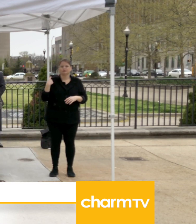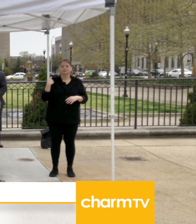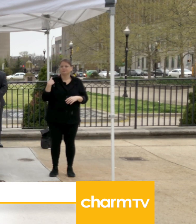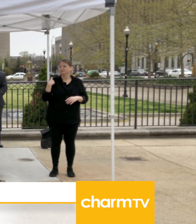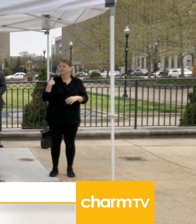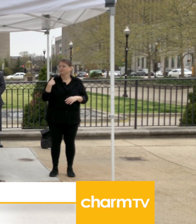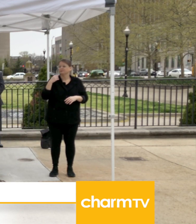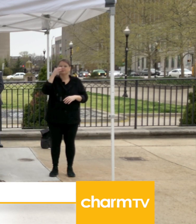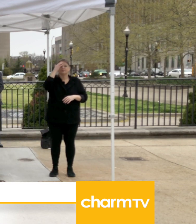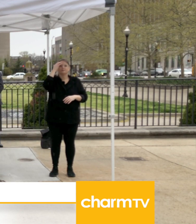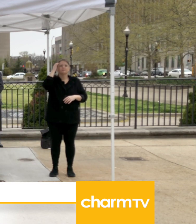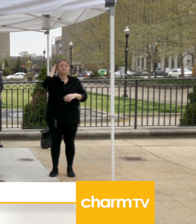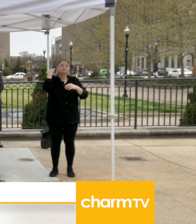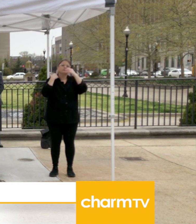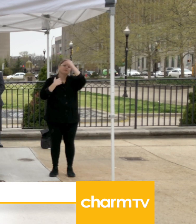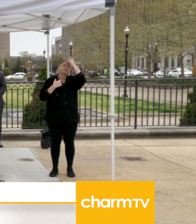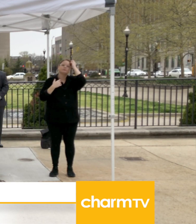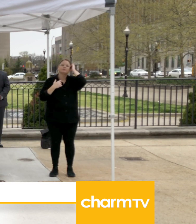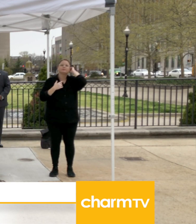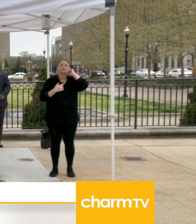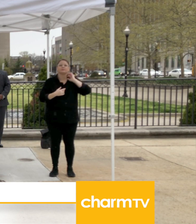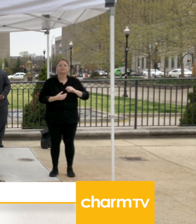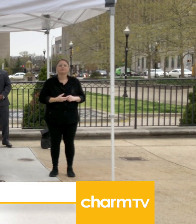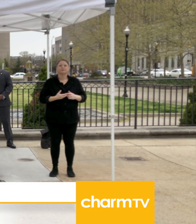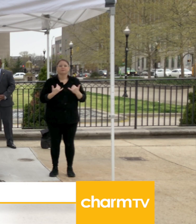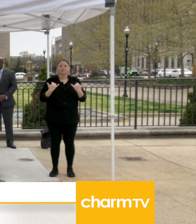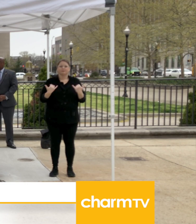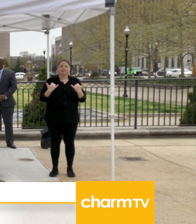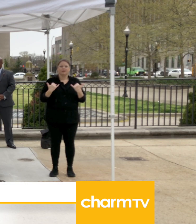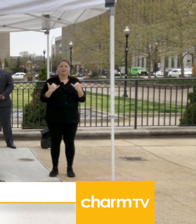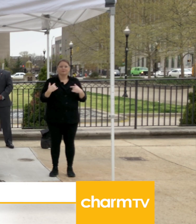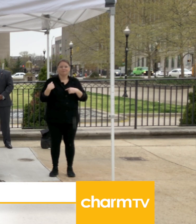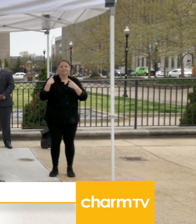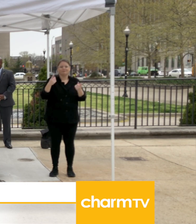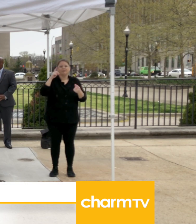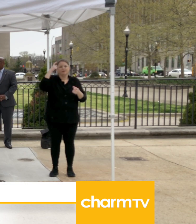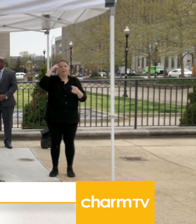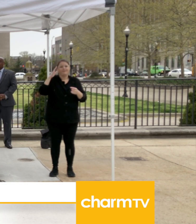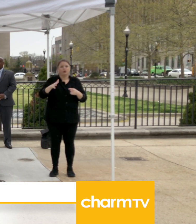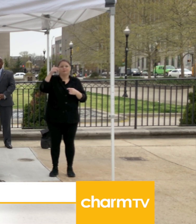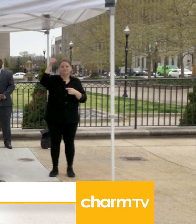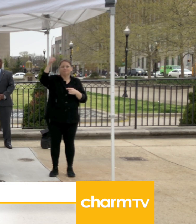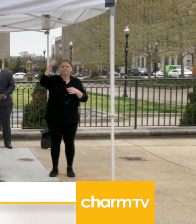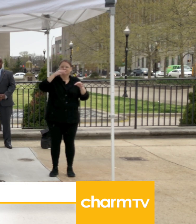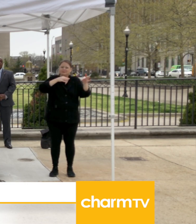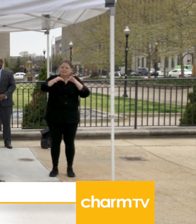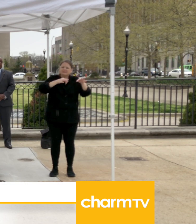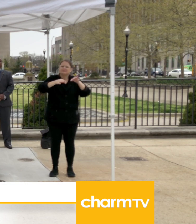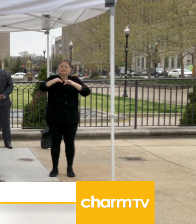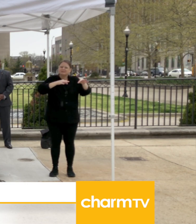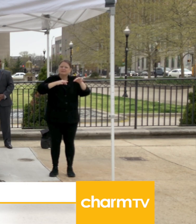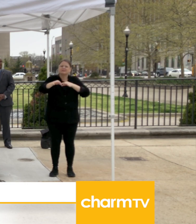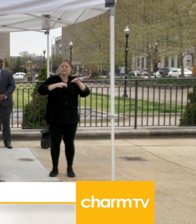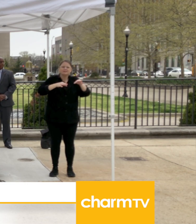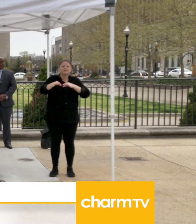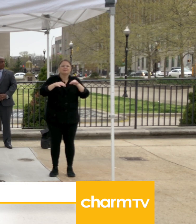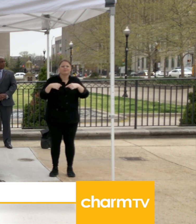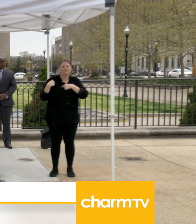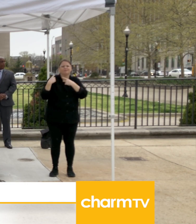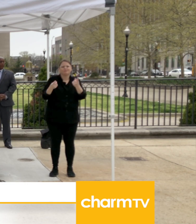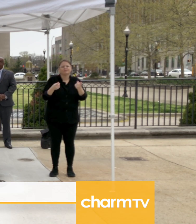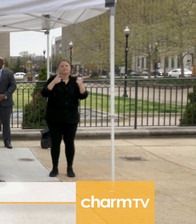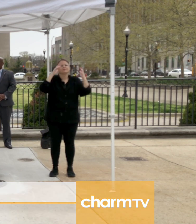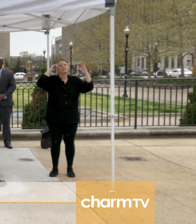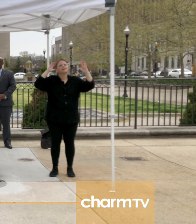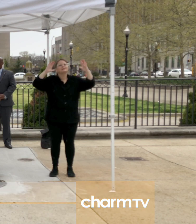So the governor has spoken a lot today, along with other politicians on the state's side, about this expected surge